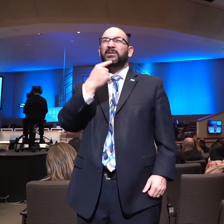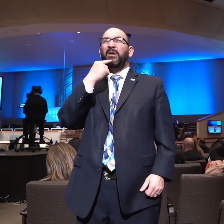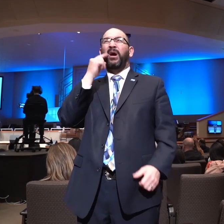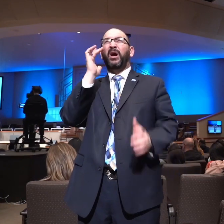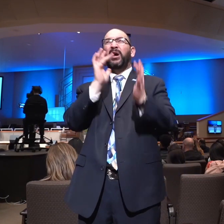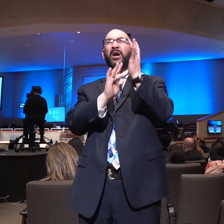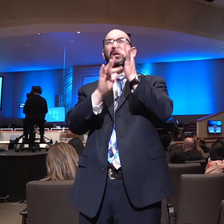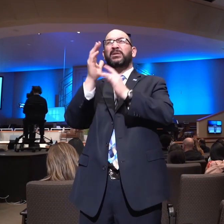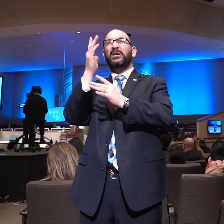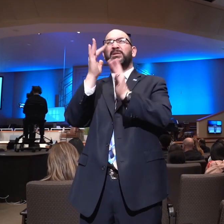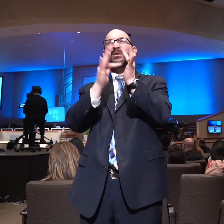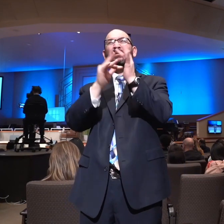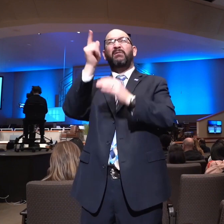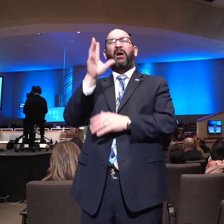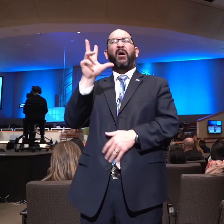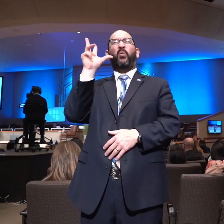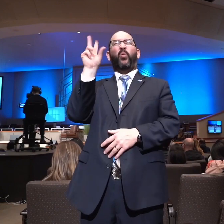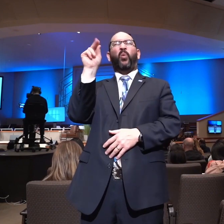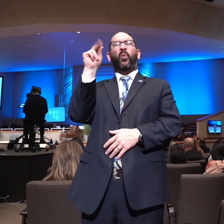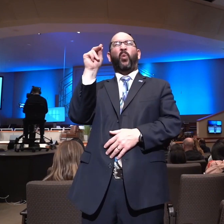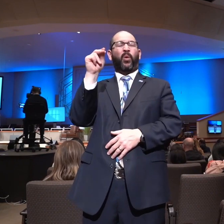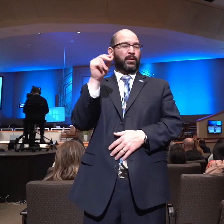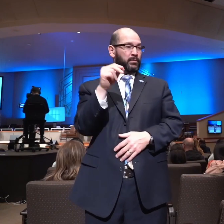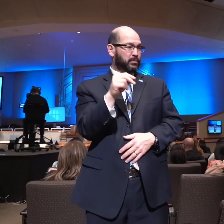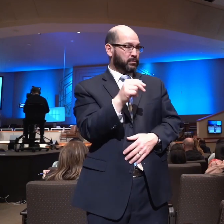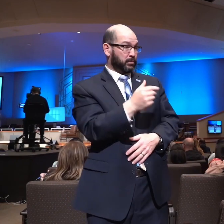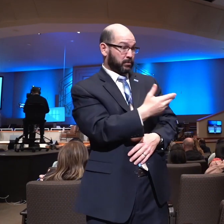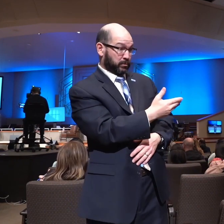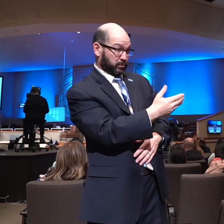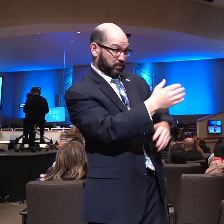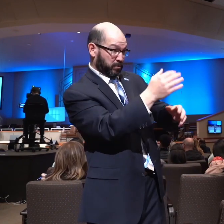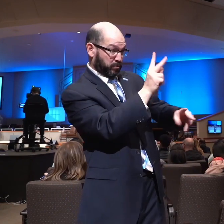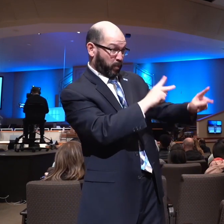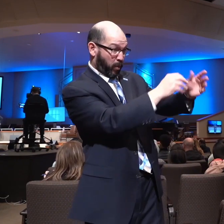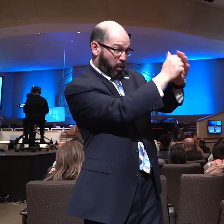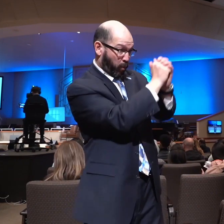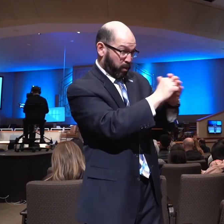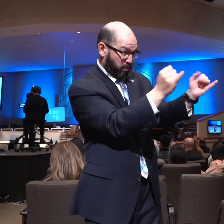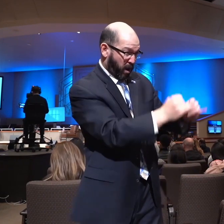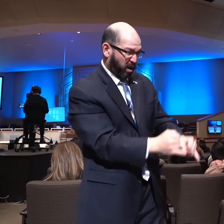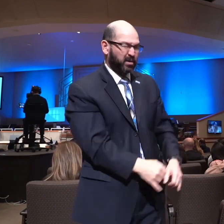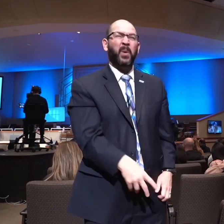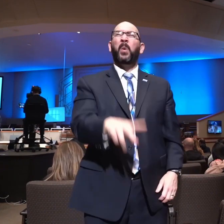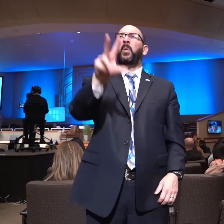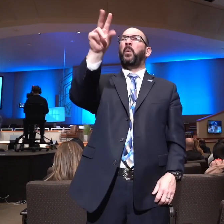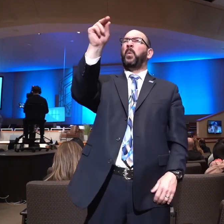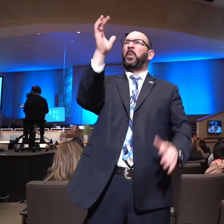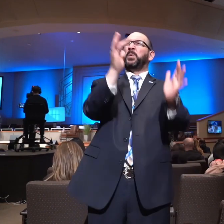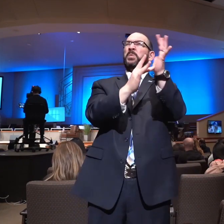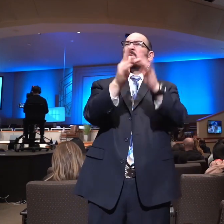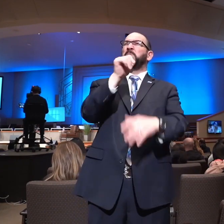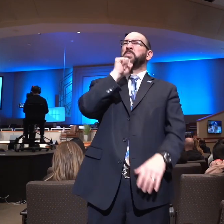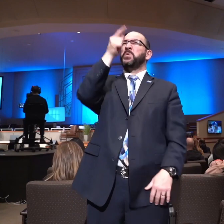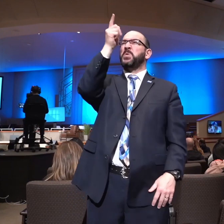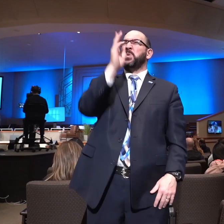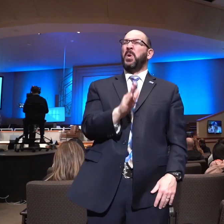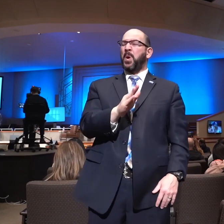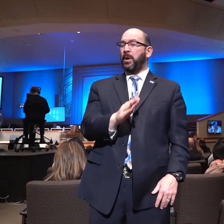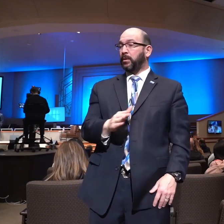Polytheists falsely deny that there is one God. The Mormons say that Adam was God and